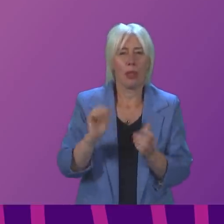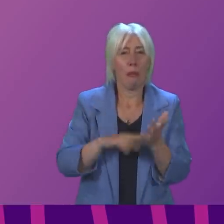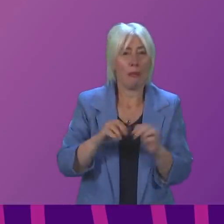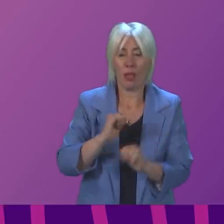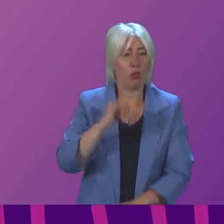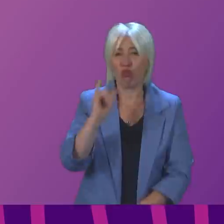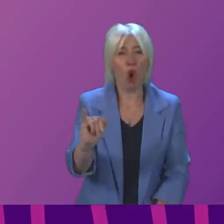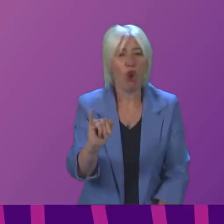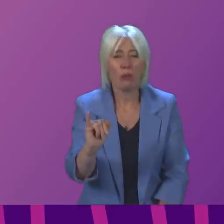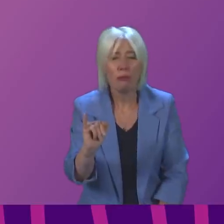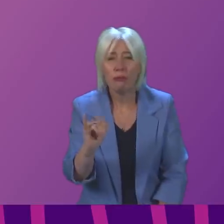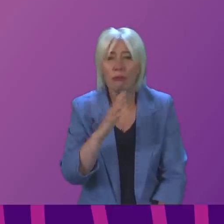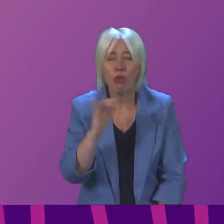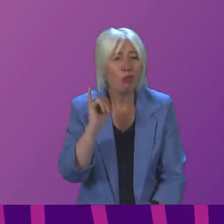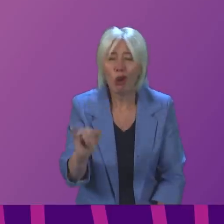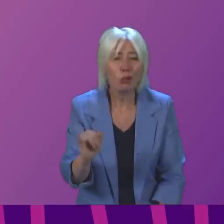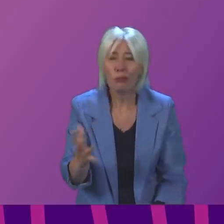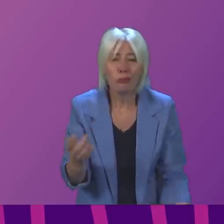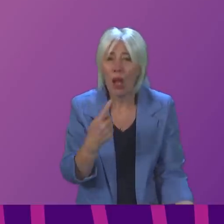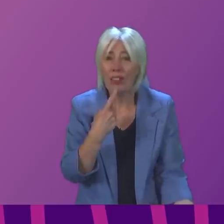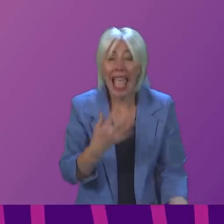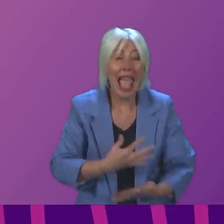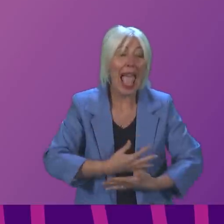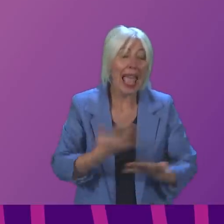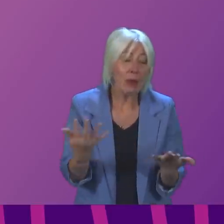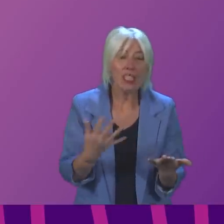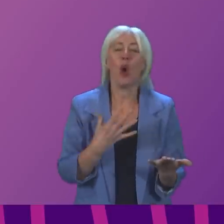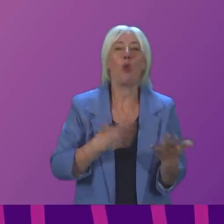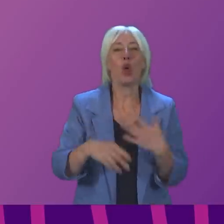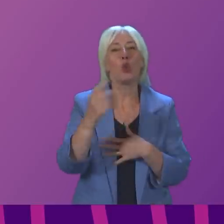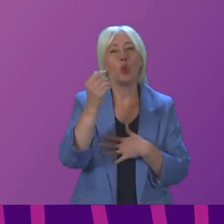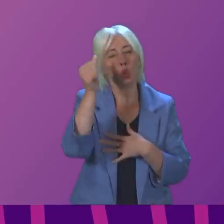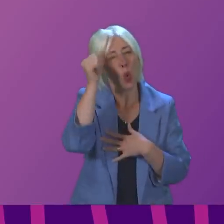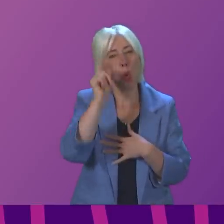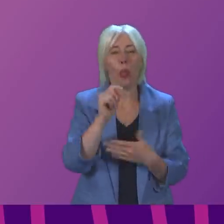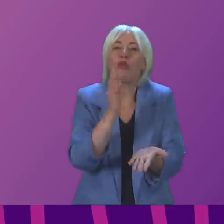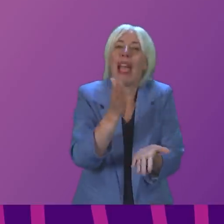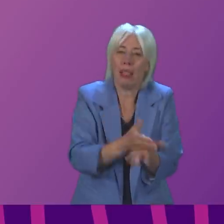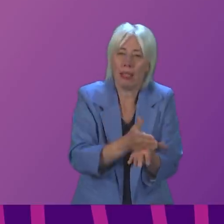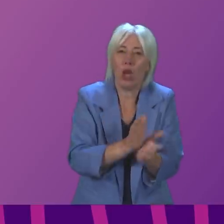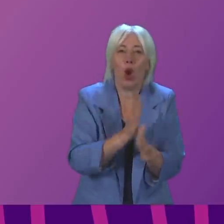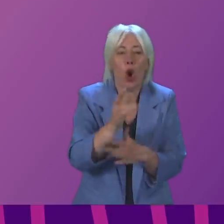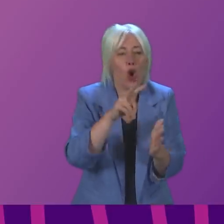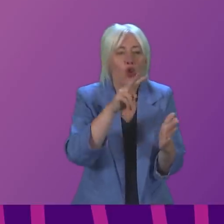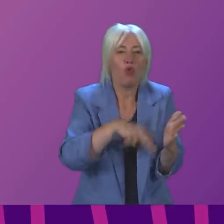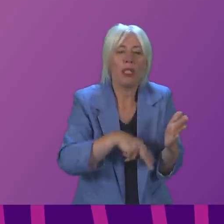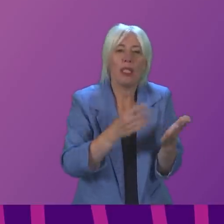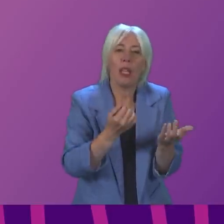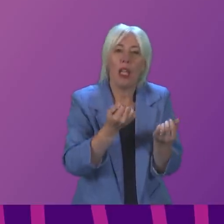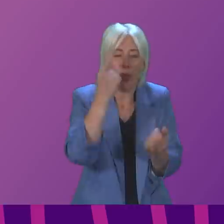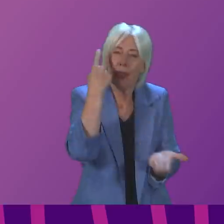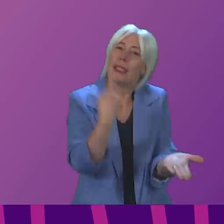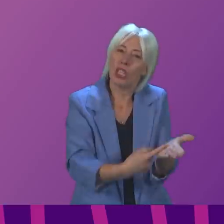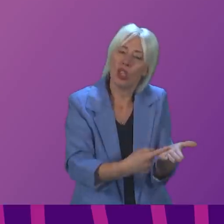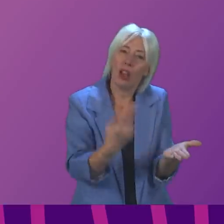his characterisation of this and I would suggest that anybody who wants to understand the reality here should go and read the judgment, the decision